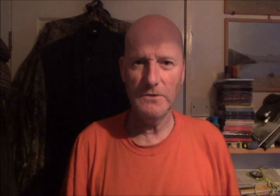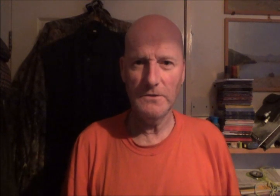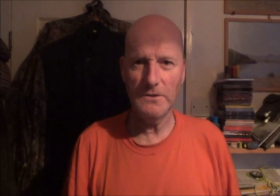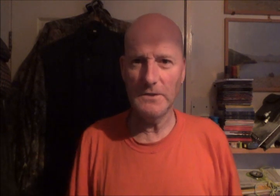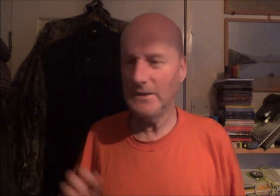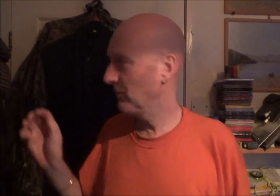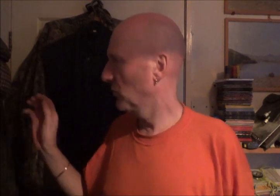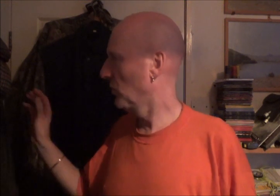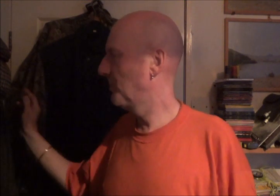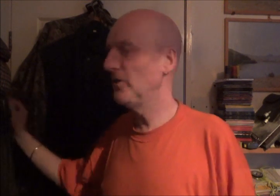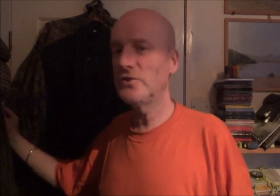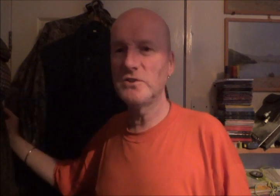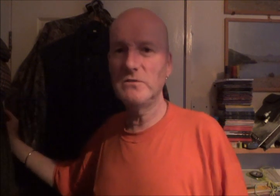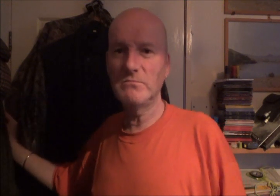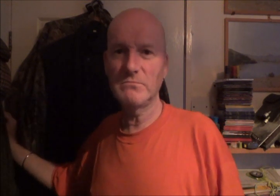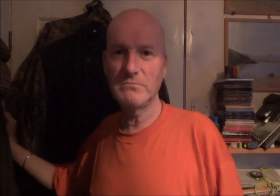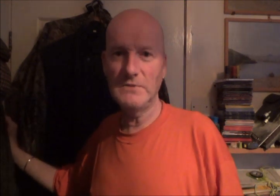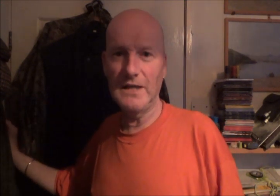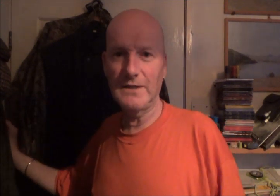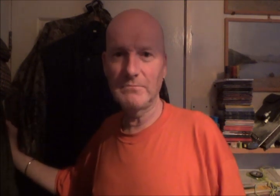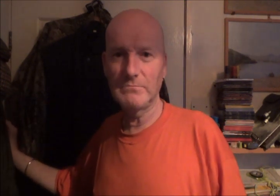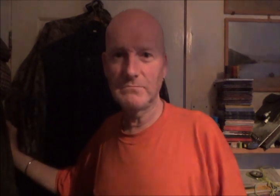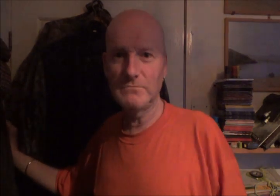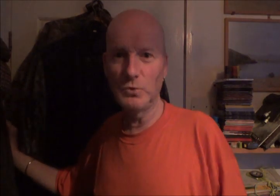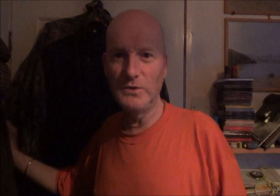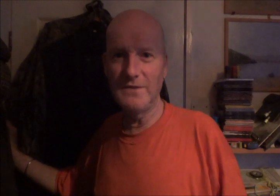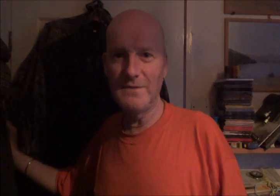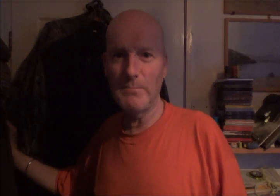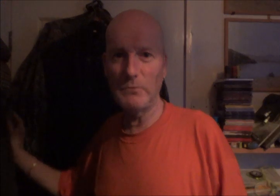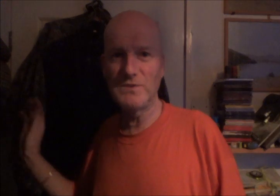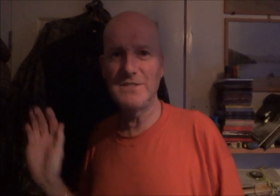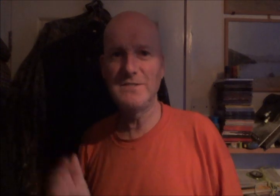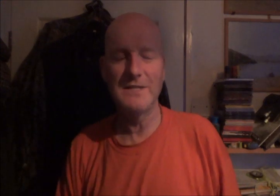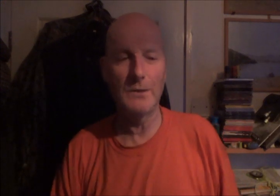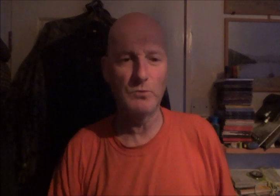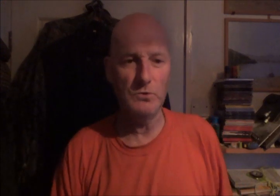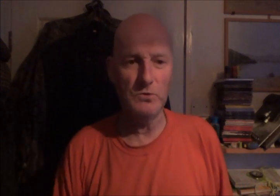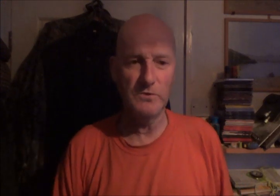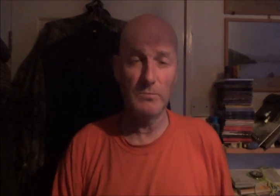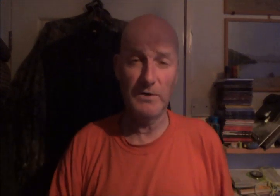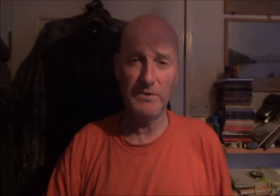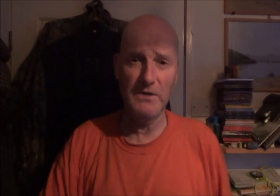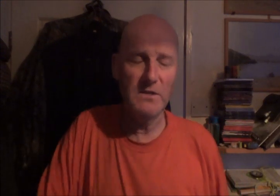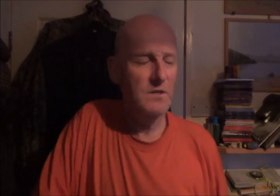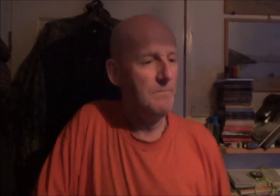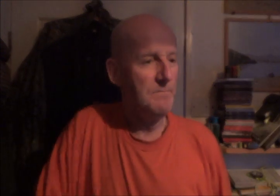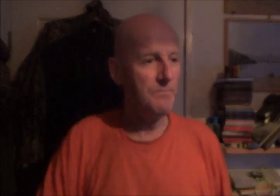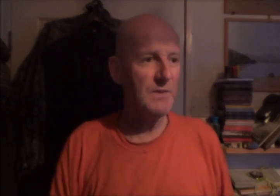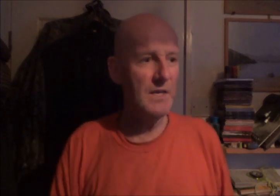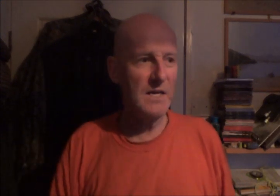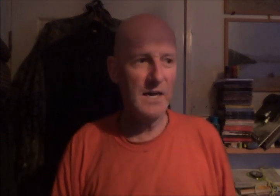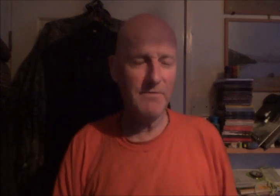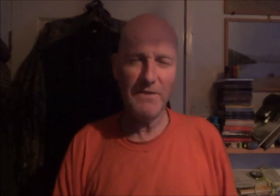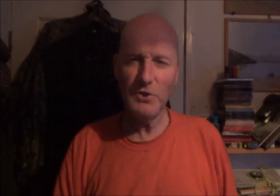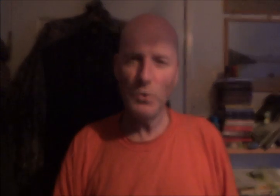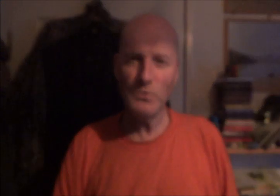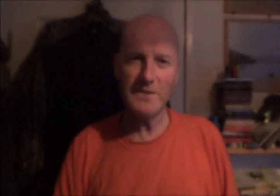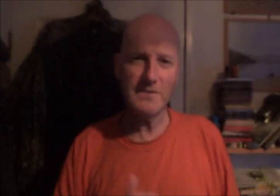an outdoor person, you're like going into the mountains and the outdoors and what have you, have you ever noticed